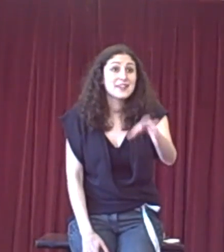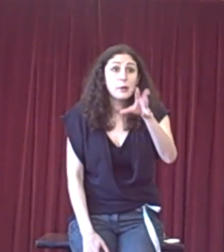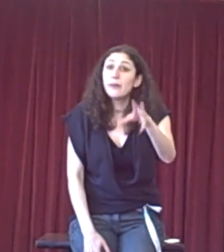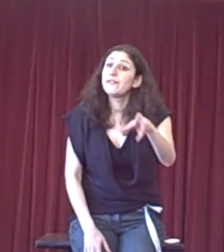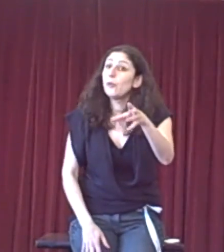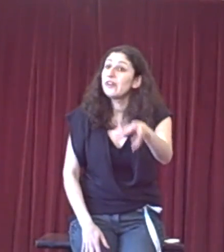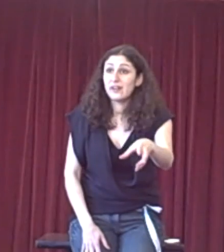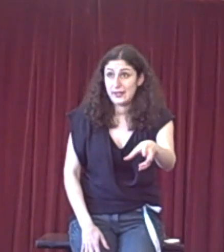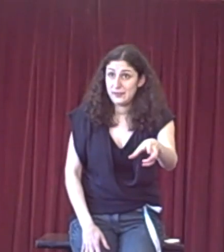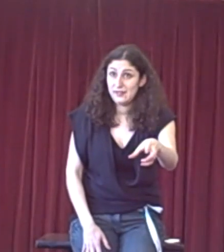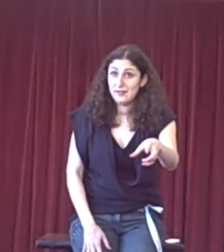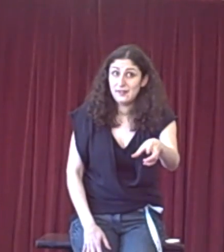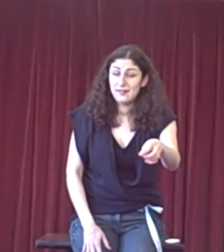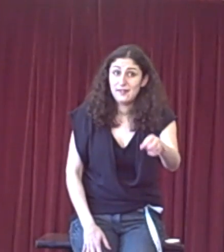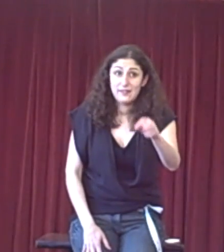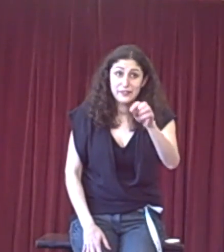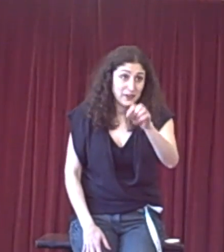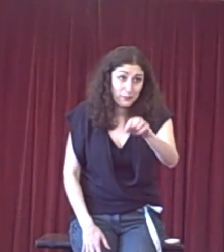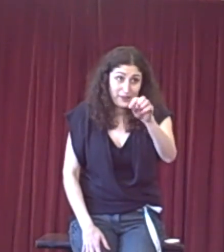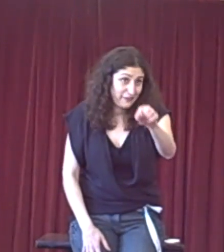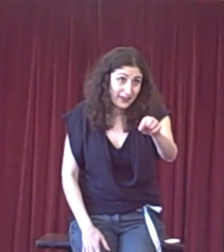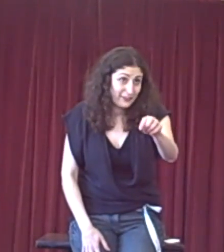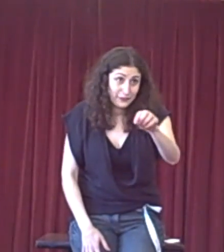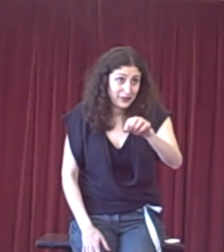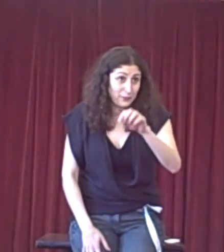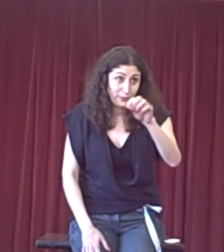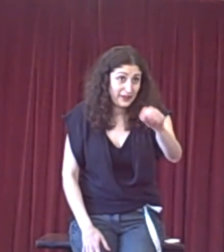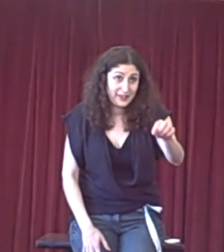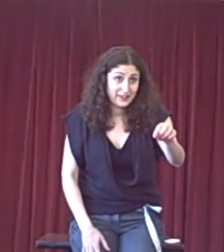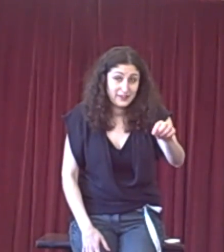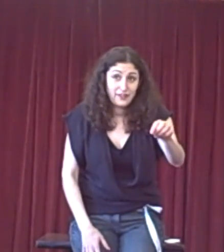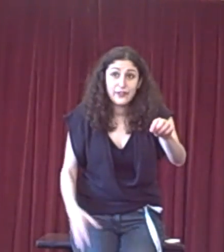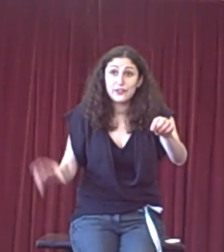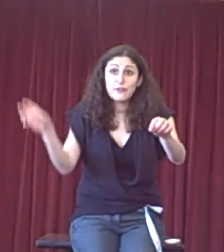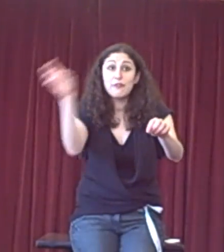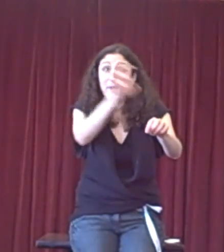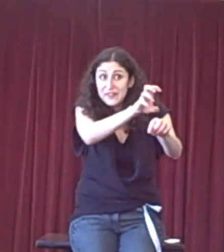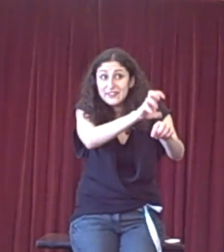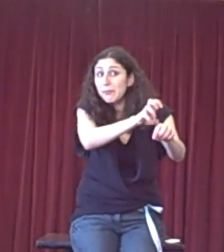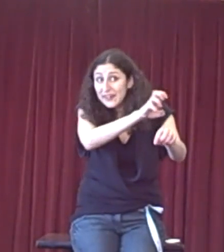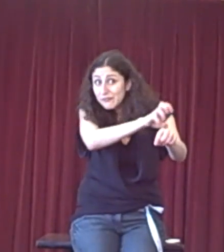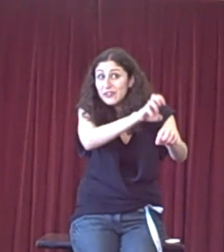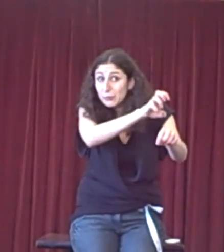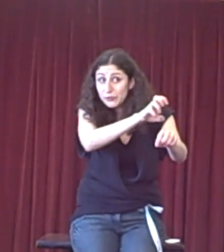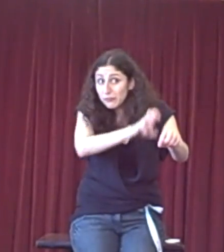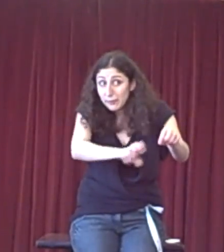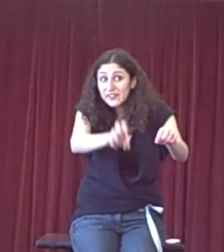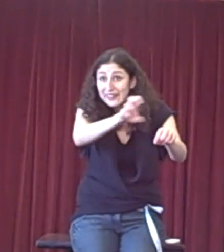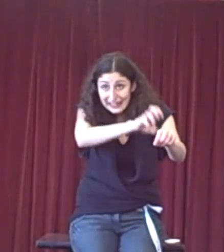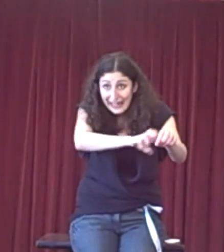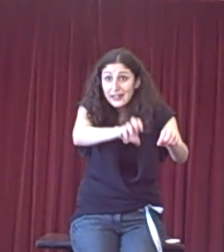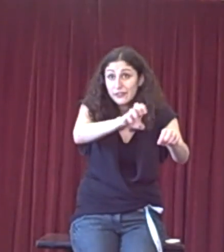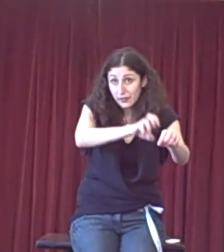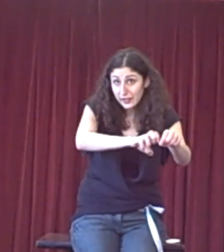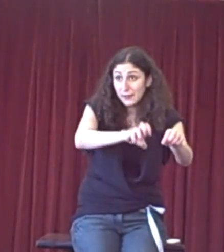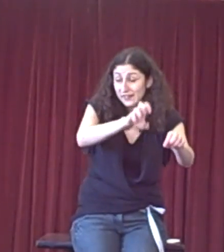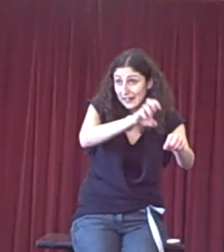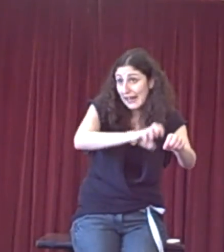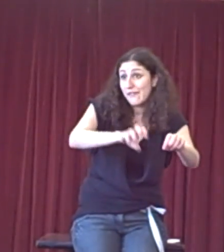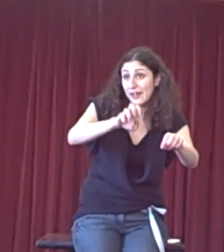put forward an argument that it will be effective or that it will work. So, you're rebutting something invisible. You're rebutting the lack of an argument and the lack of that